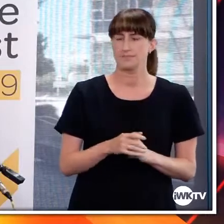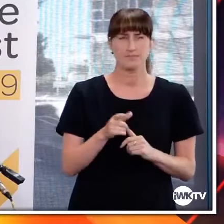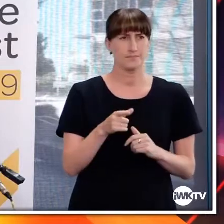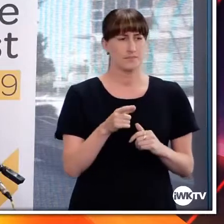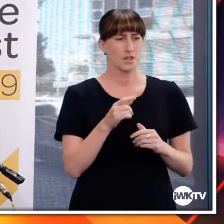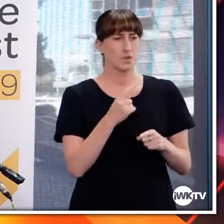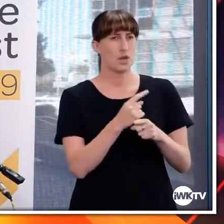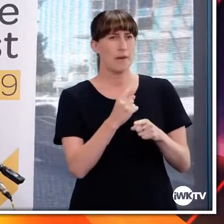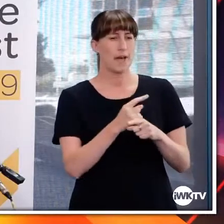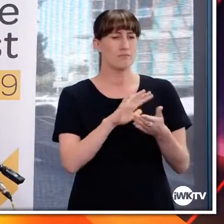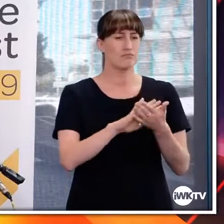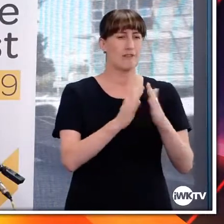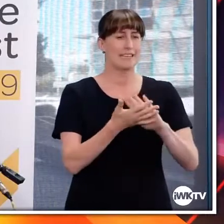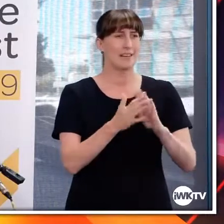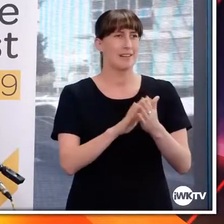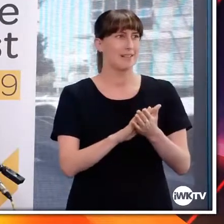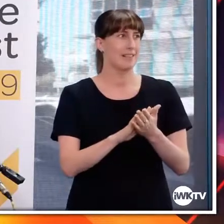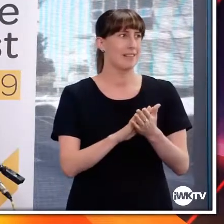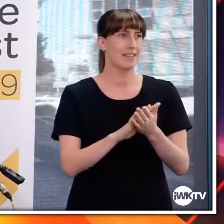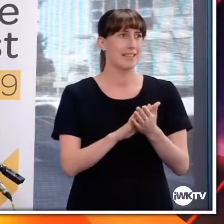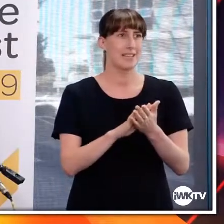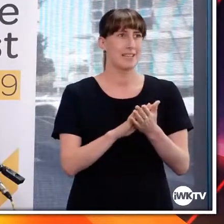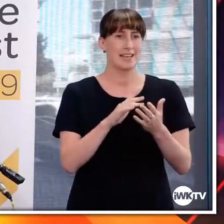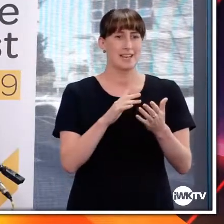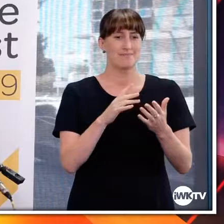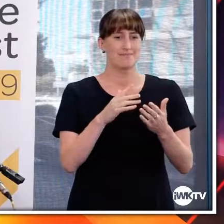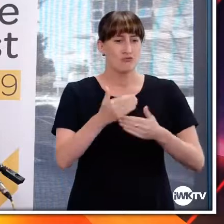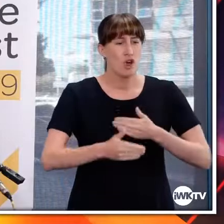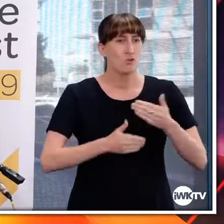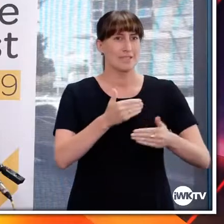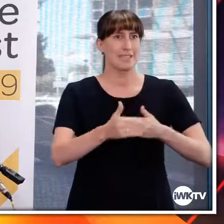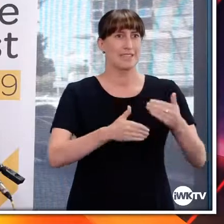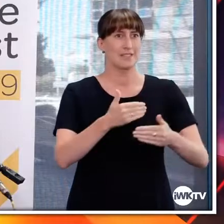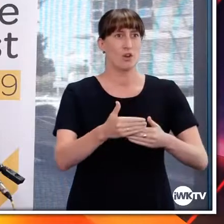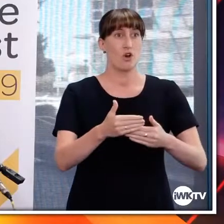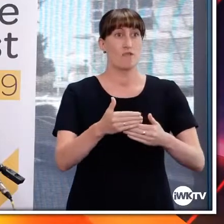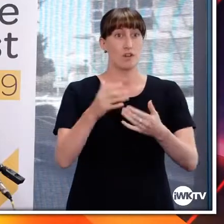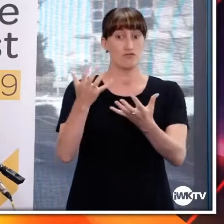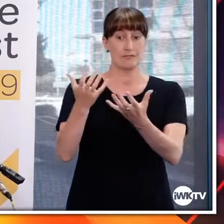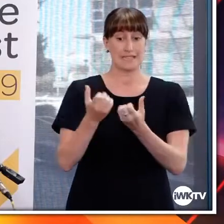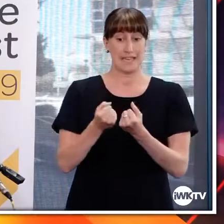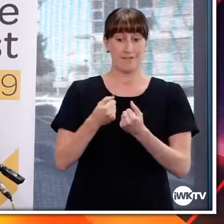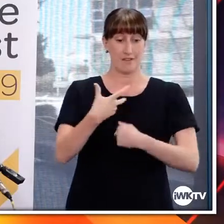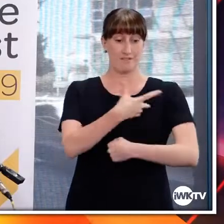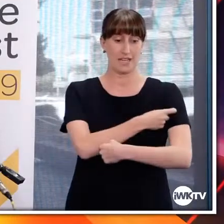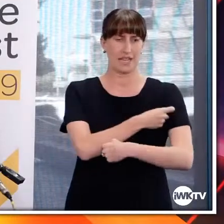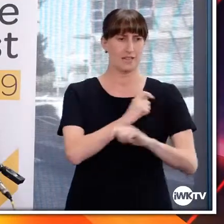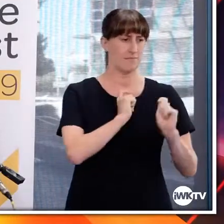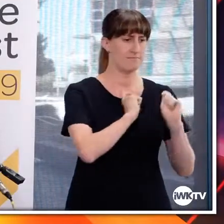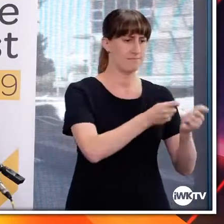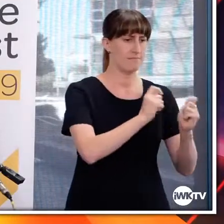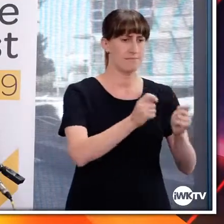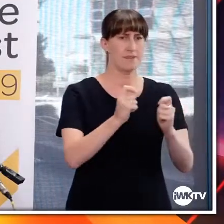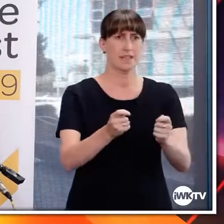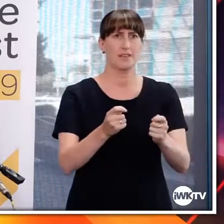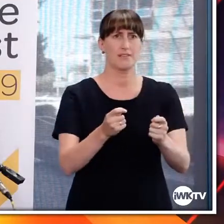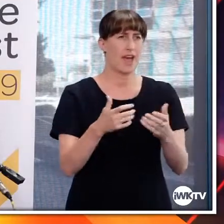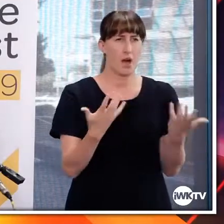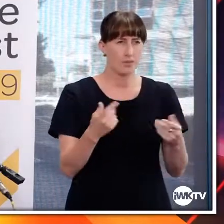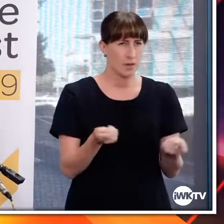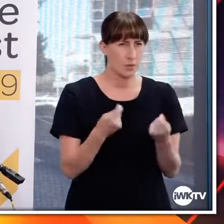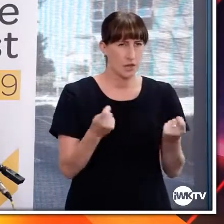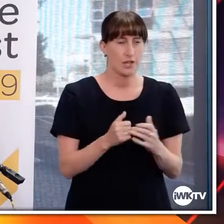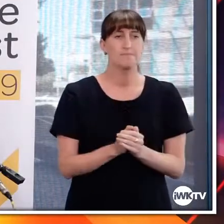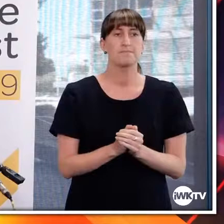getting the vaccine to the appropriate people who are going to be giving the infection? The Ministry of Health is responsible for that,